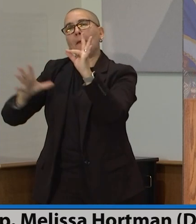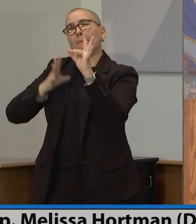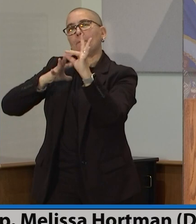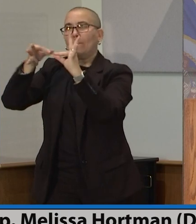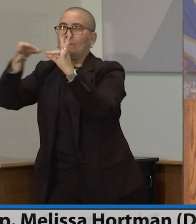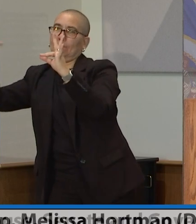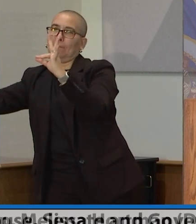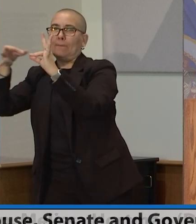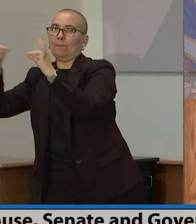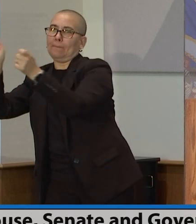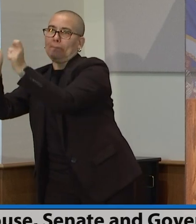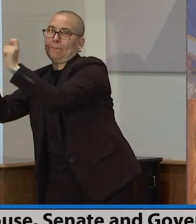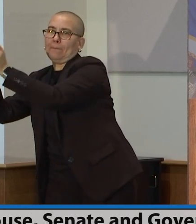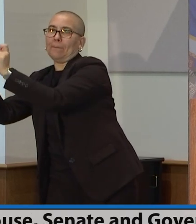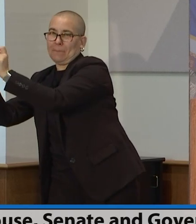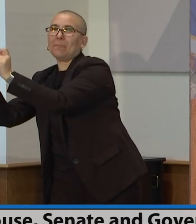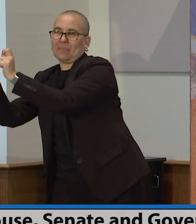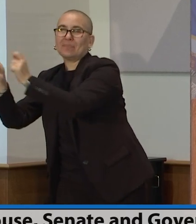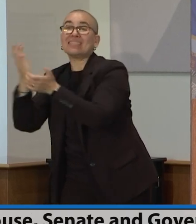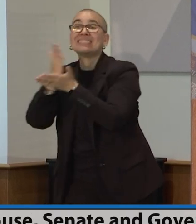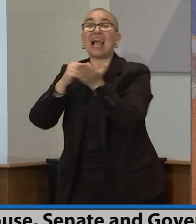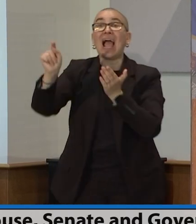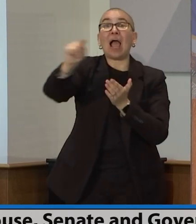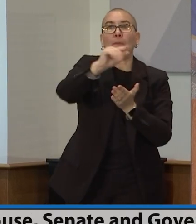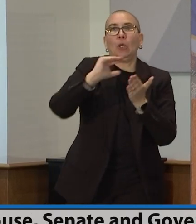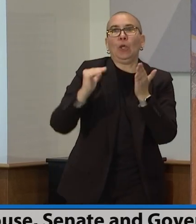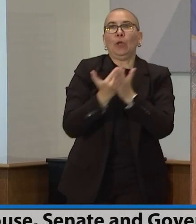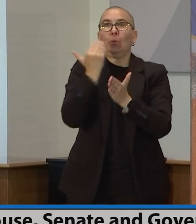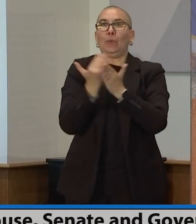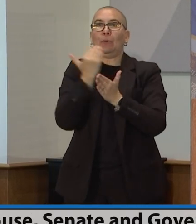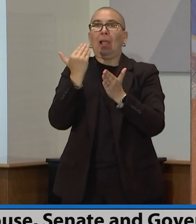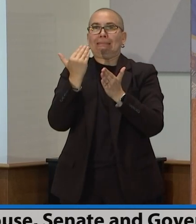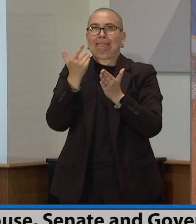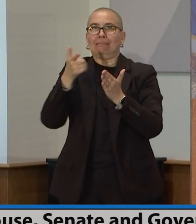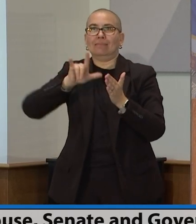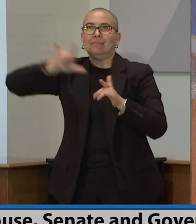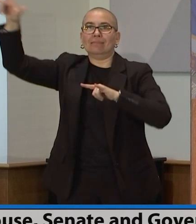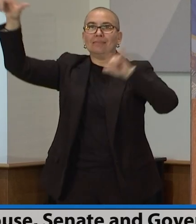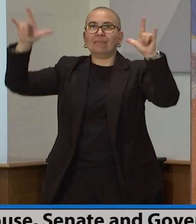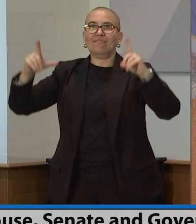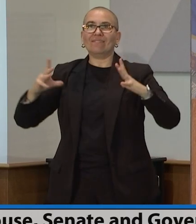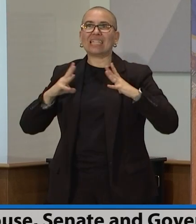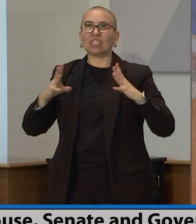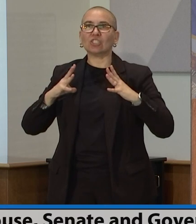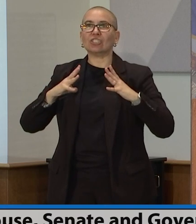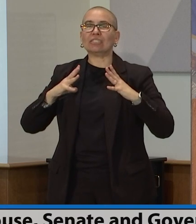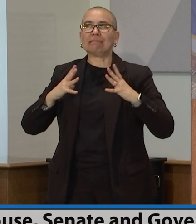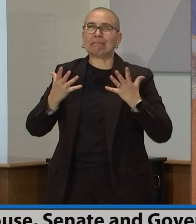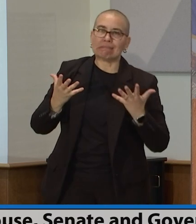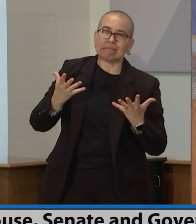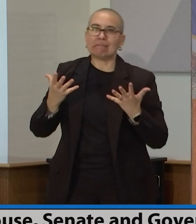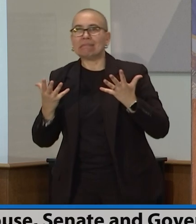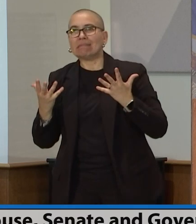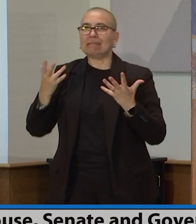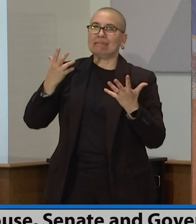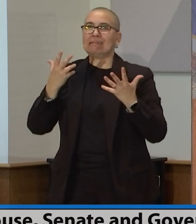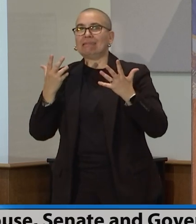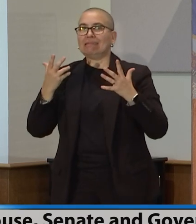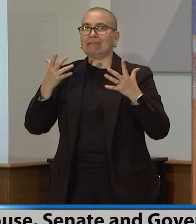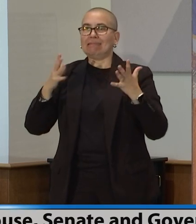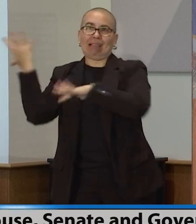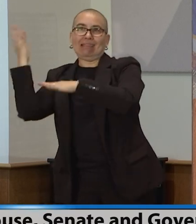made travel plans that they're committed to. So we don't want if there's a nonpartisan fiscal staff that's essential to getting these spreadsheets.